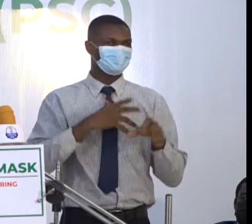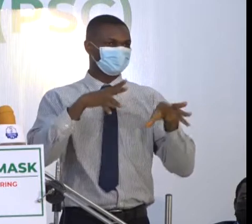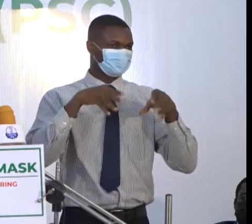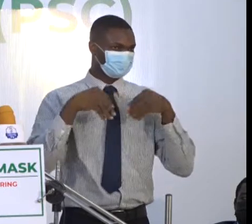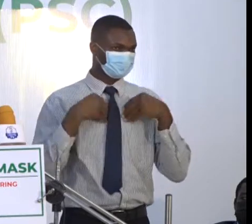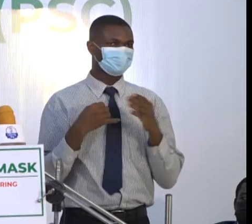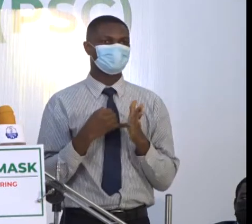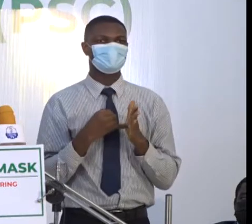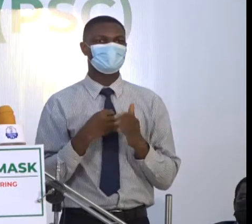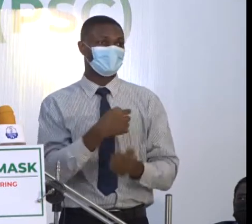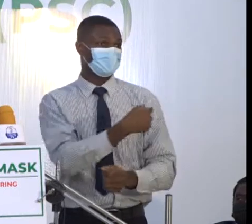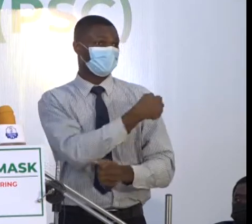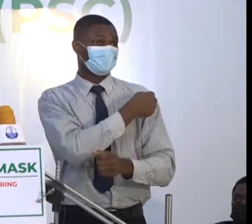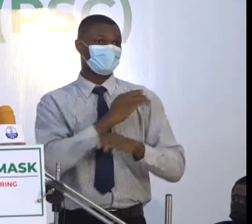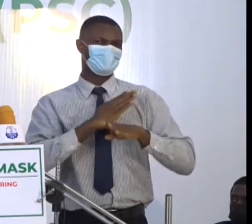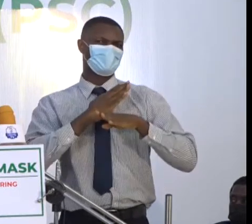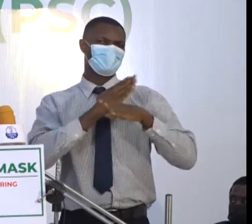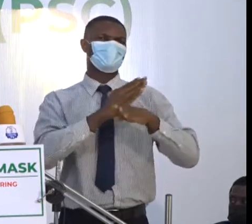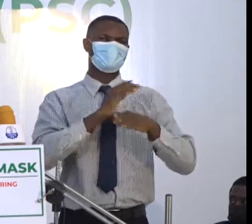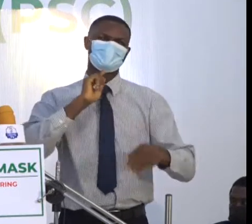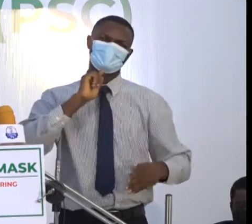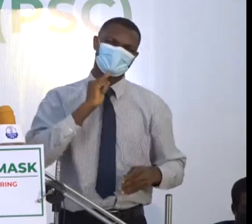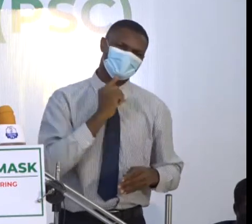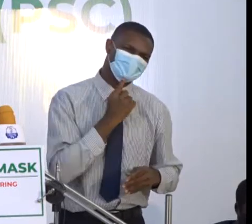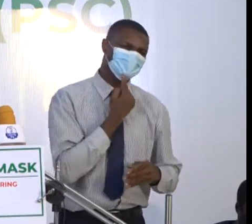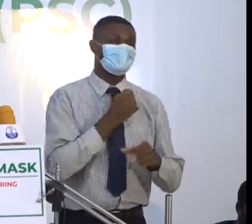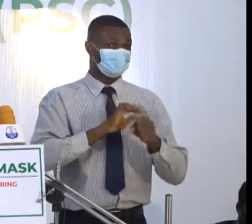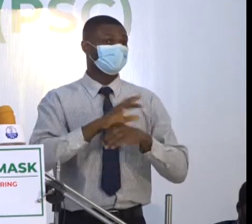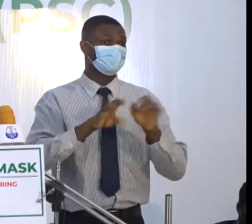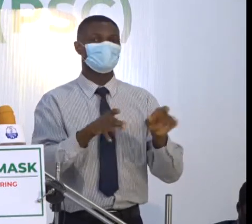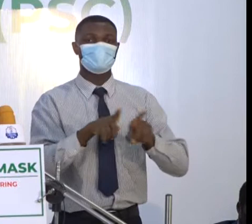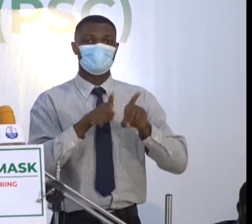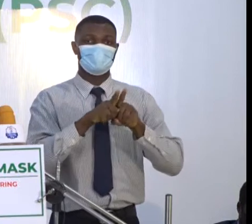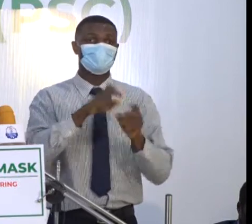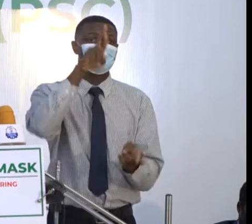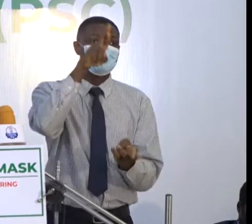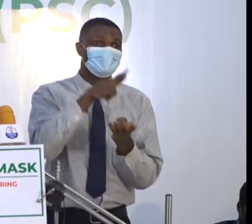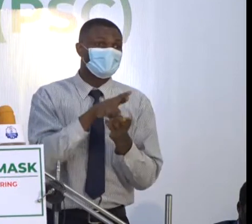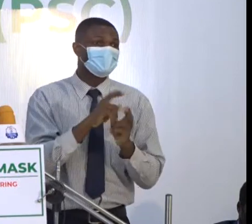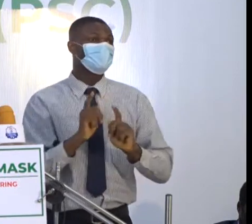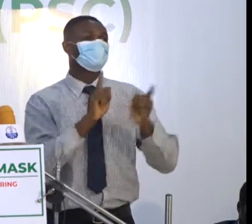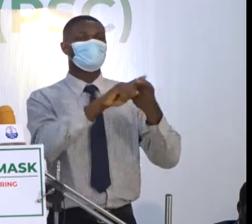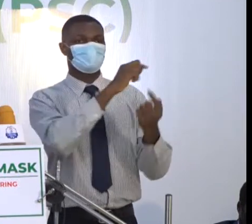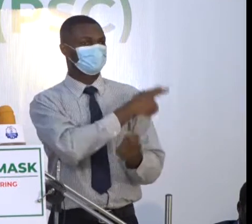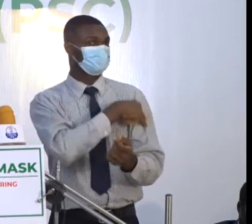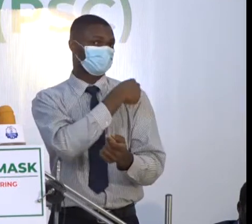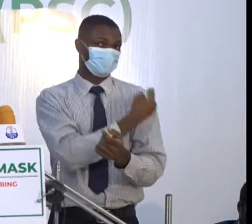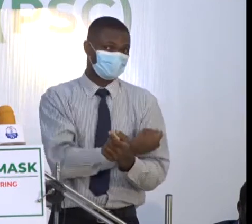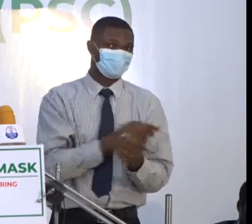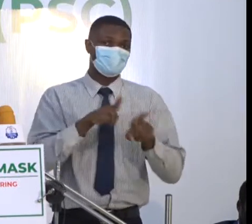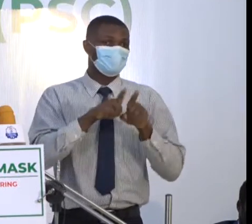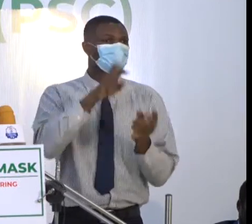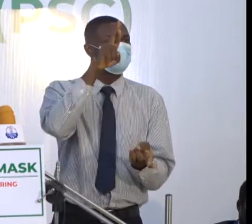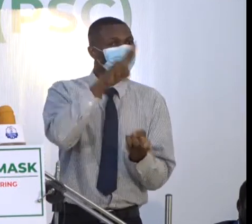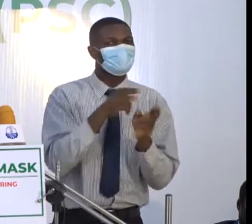Vaccination prevents severe cases and reduces hospitalization and death, but does not eliminate